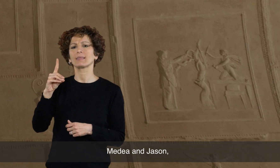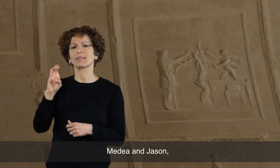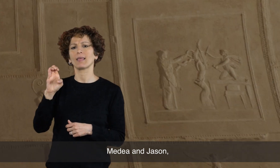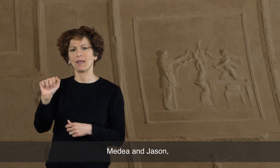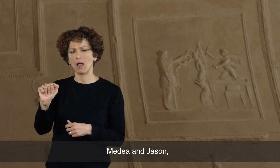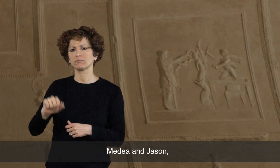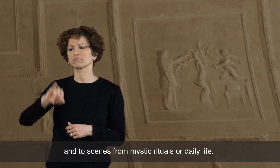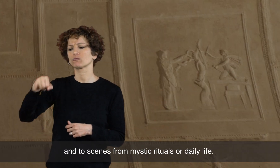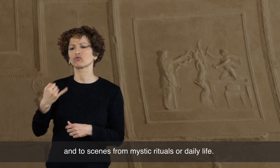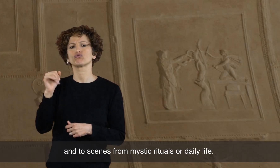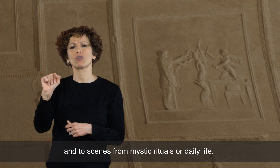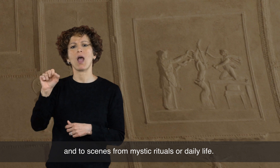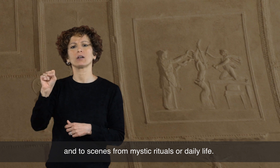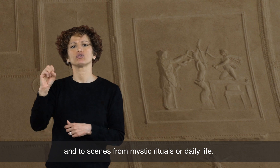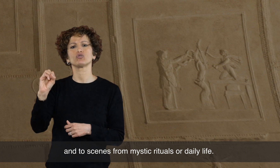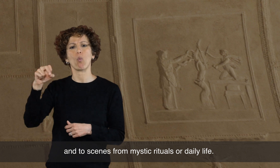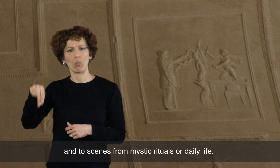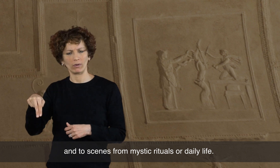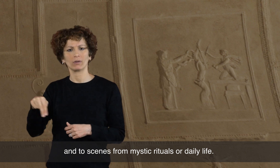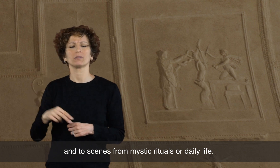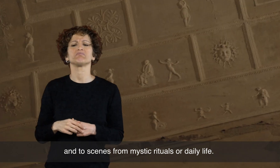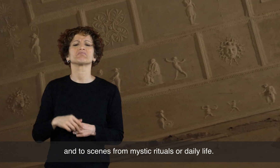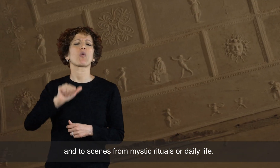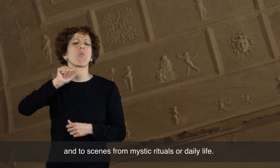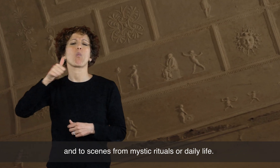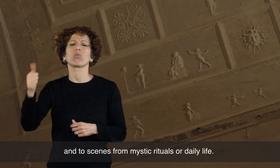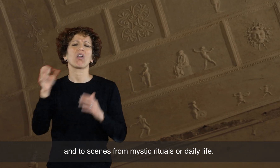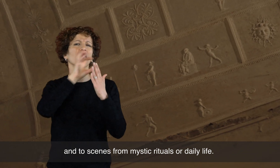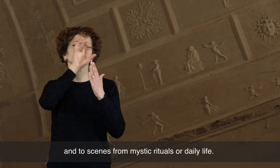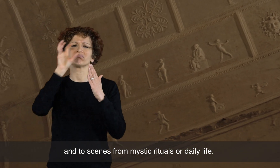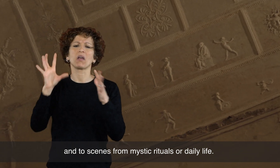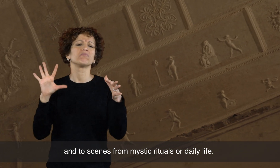And two scenes from mystic rituals or daily life.